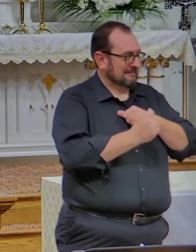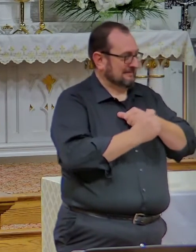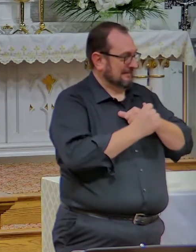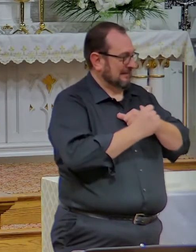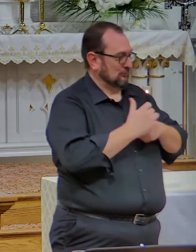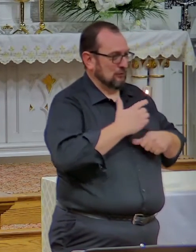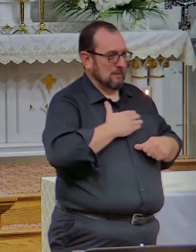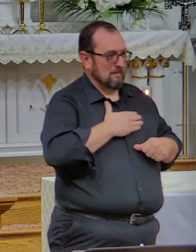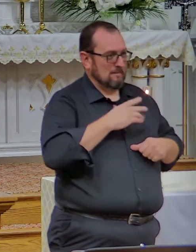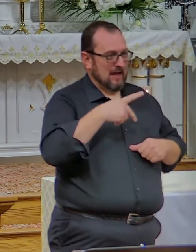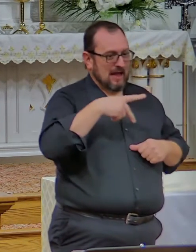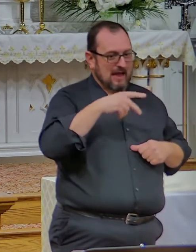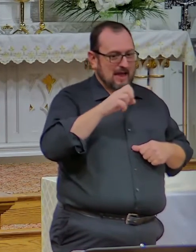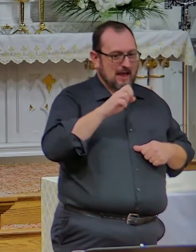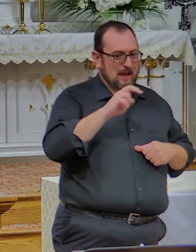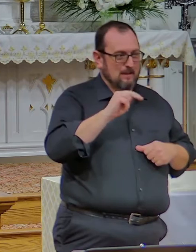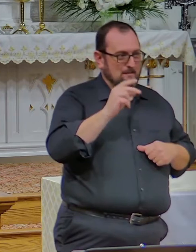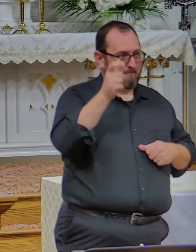pension.